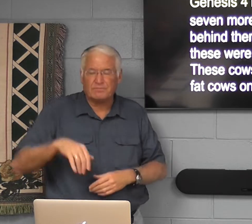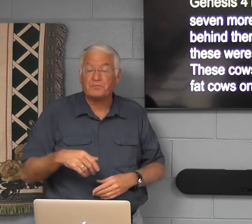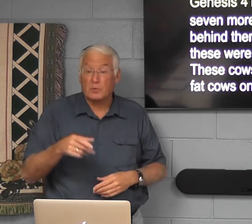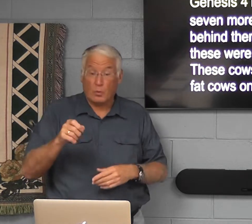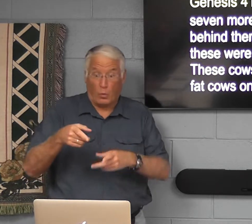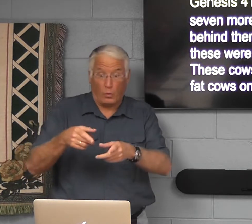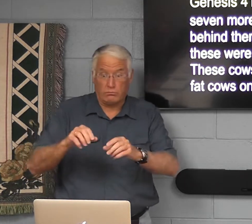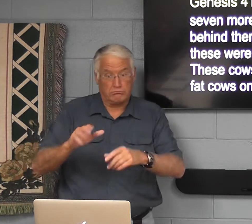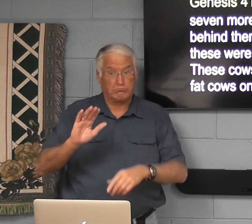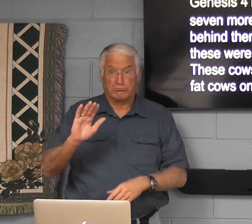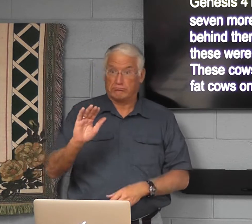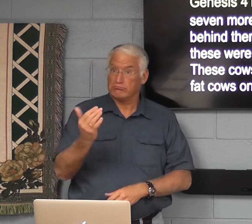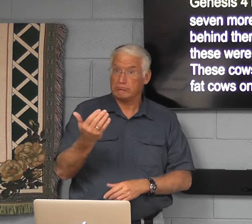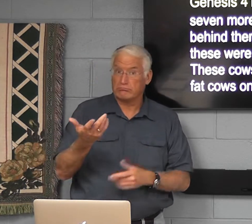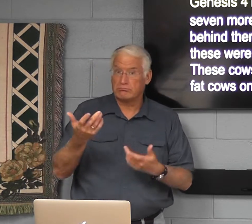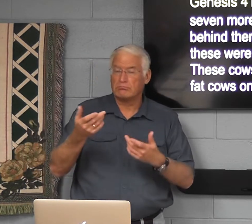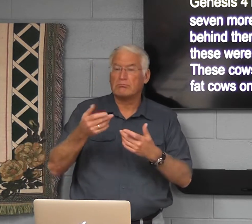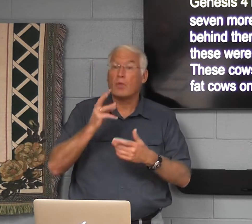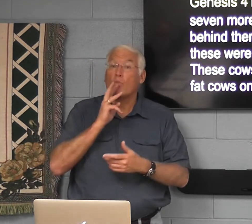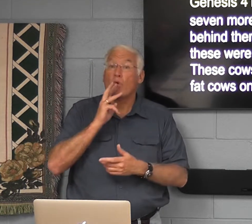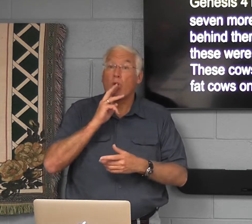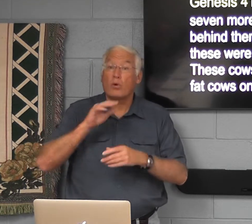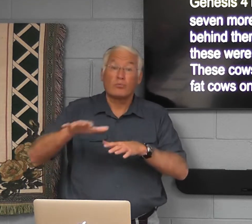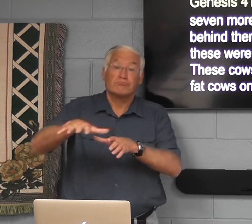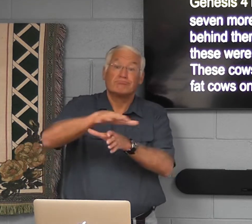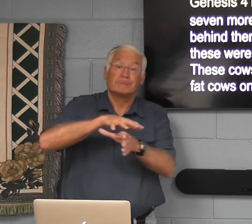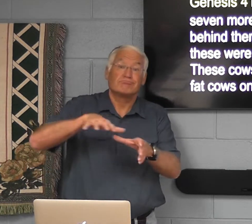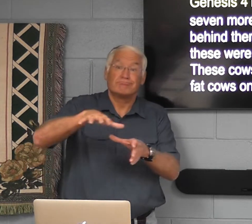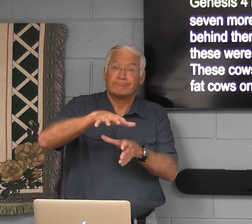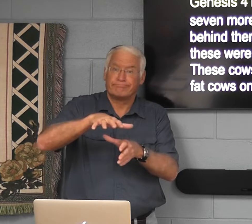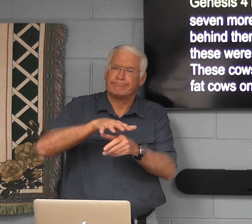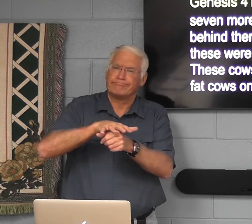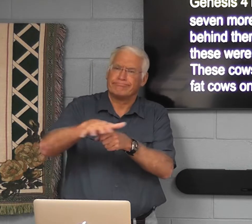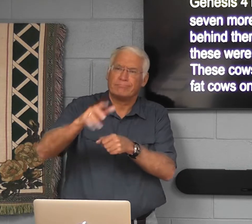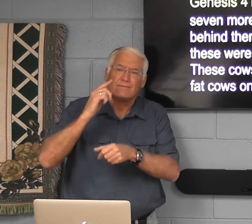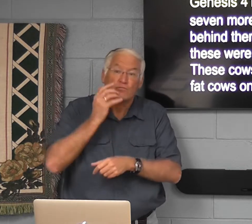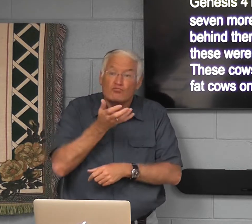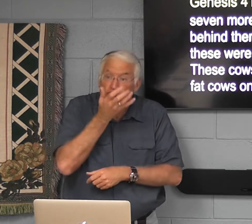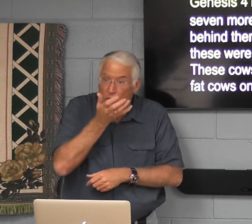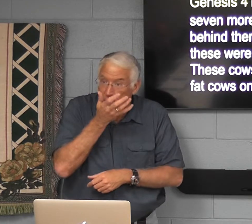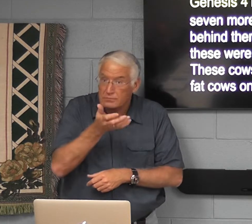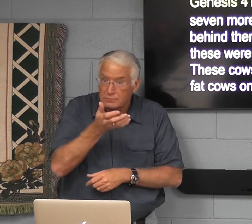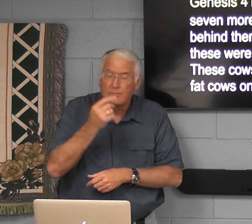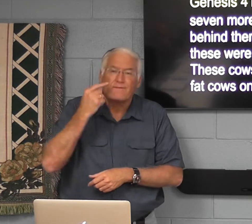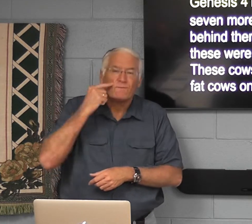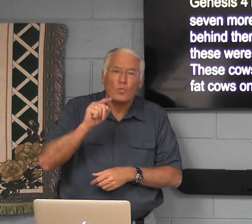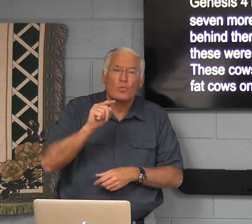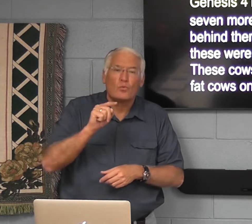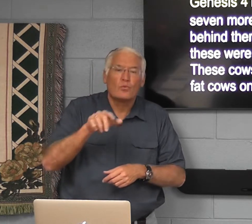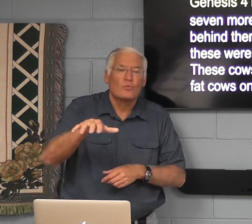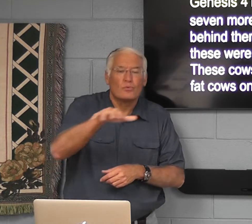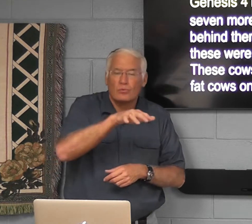That's the land near the riverbank. So the water was plenty for grazing.